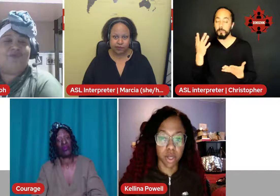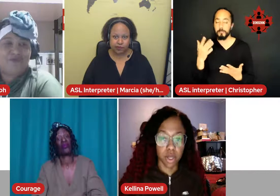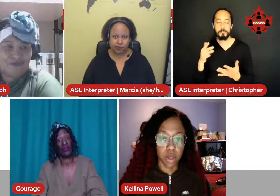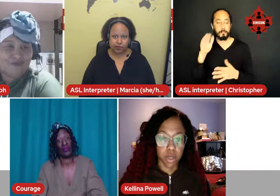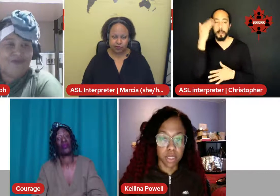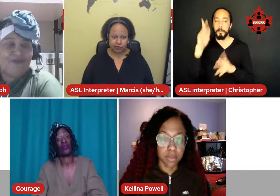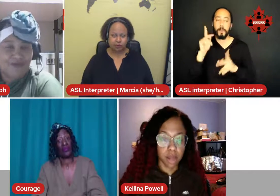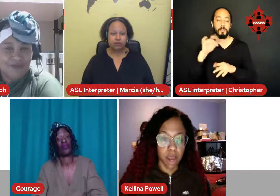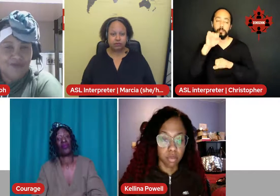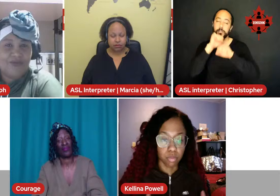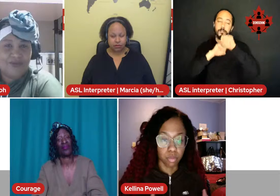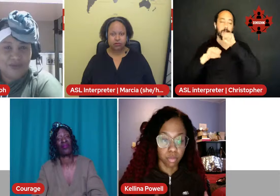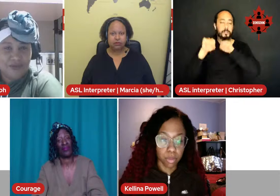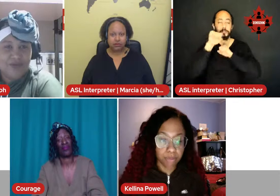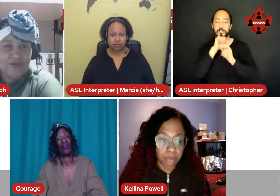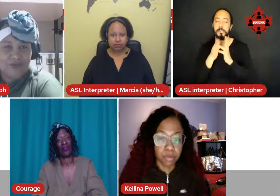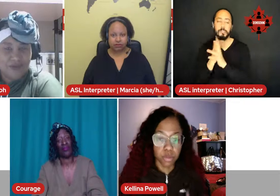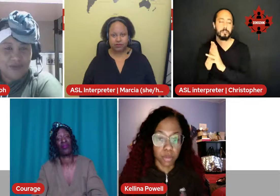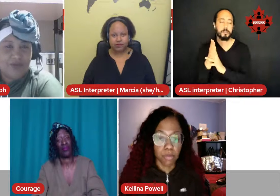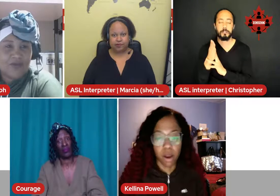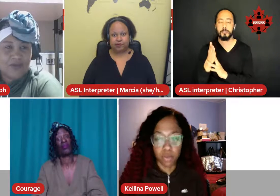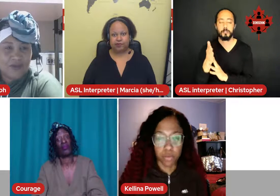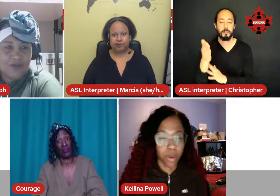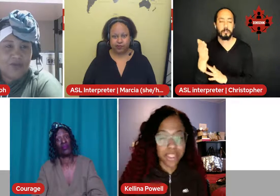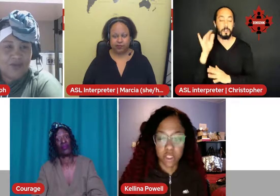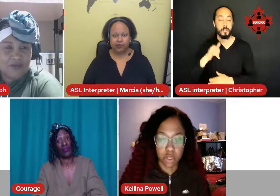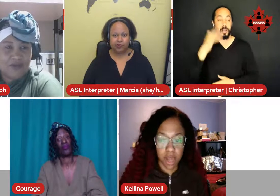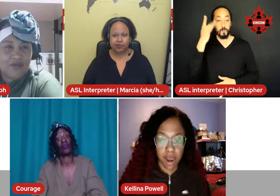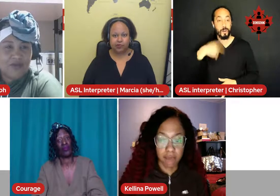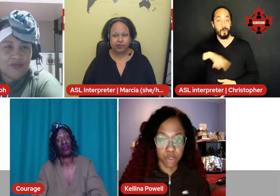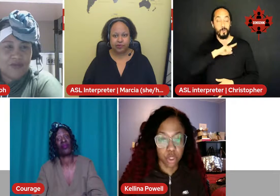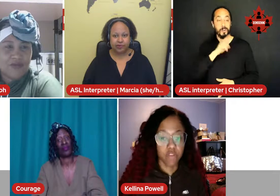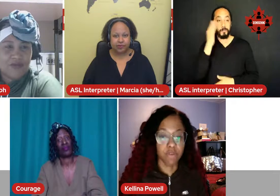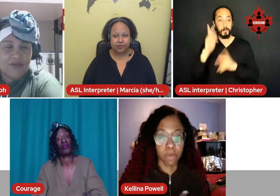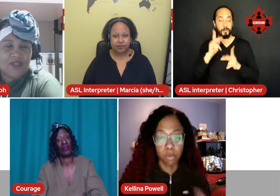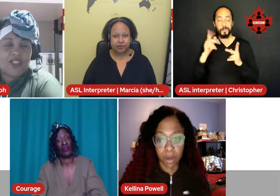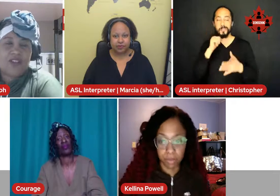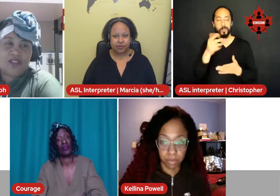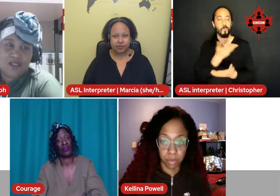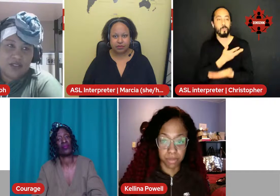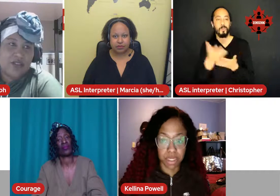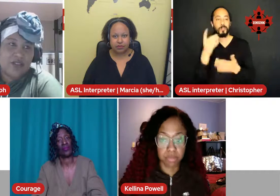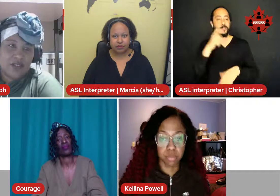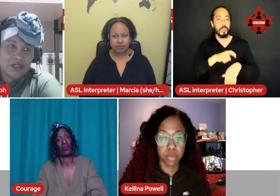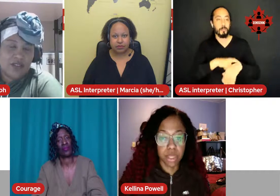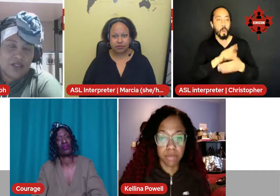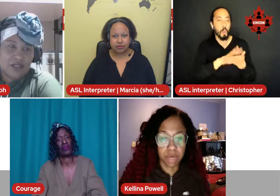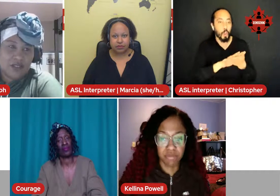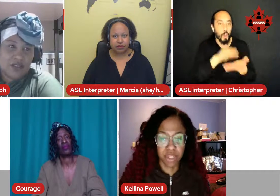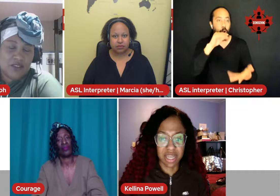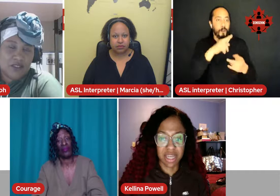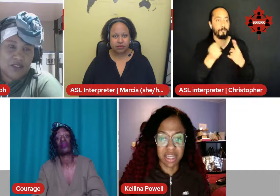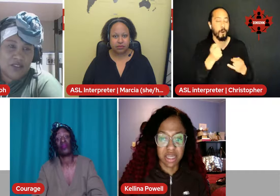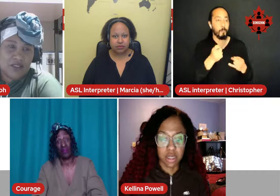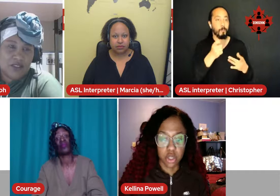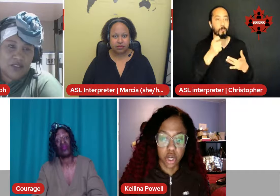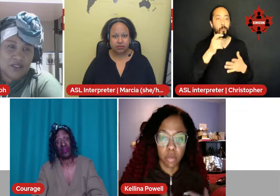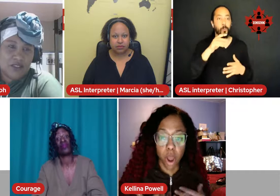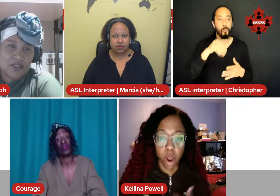we black people don't bother wasting our time to learn from the white people. Because we sometimes feel like they're gonna walk